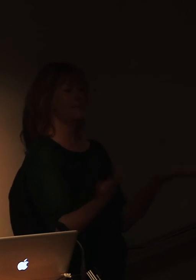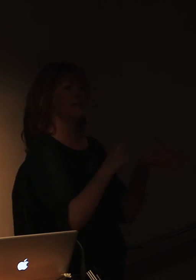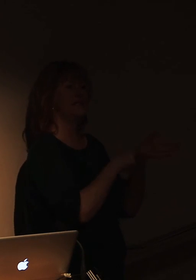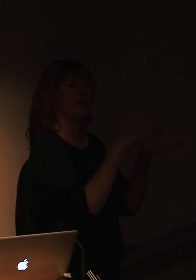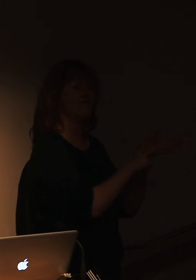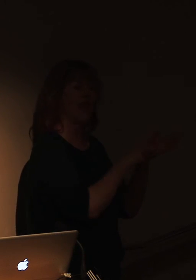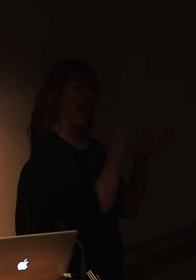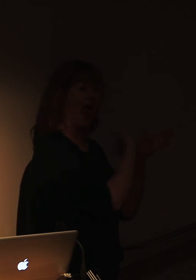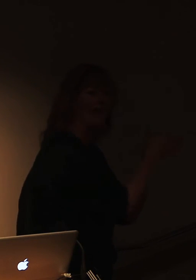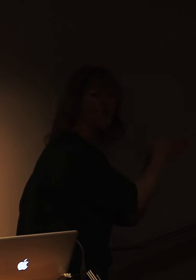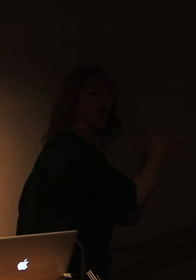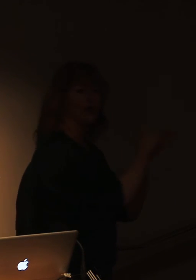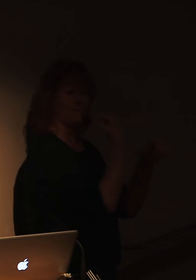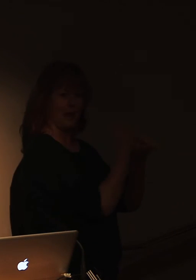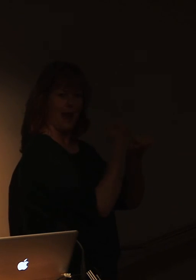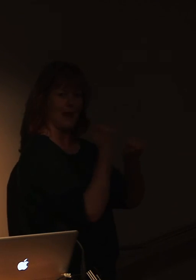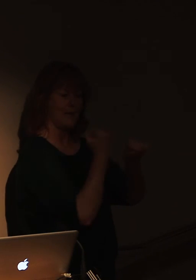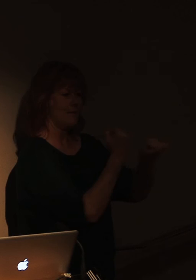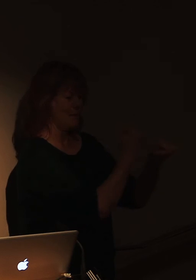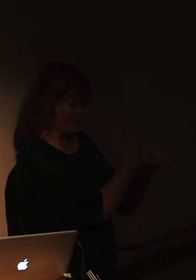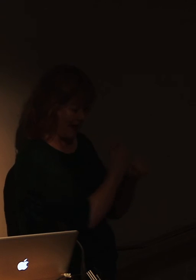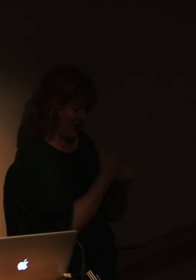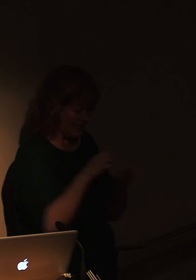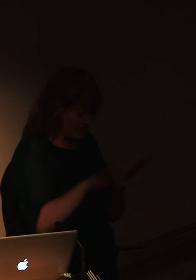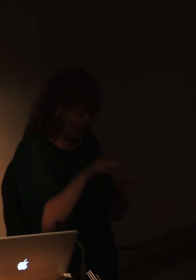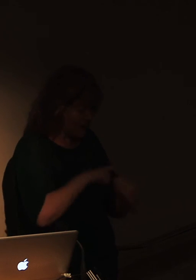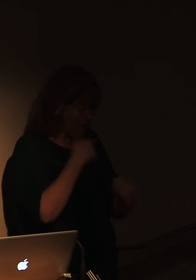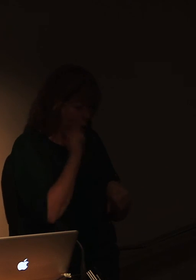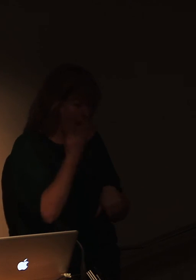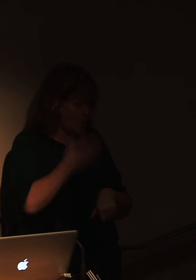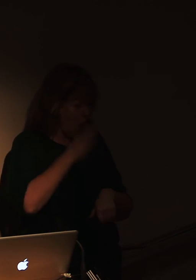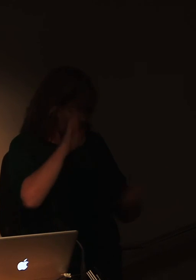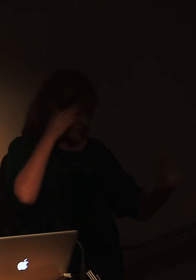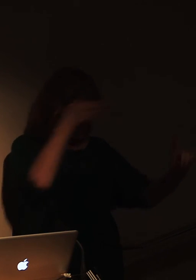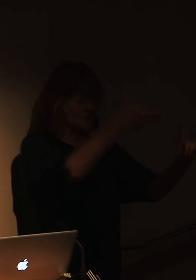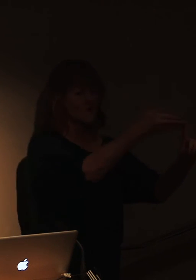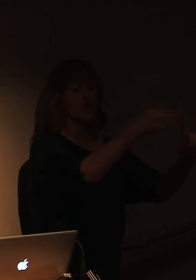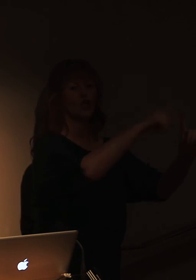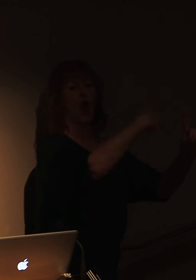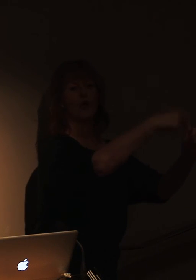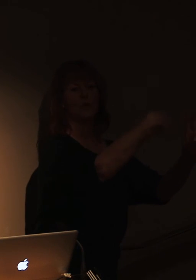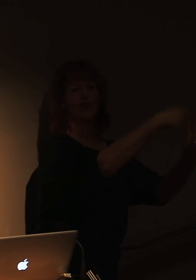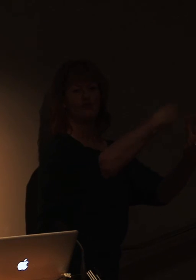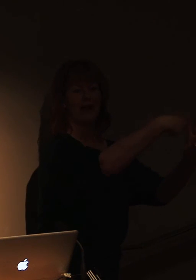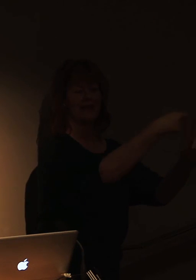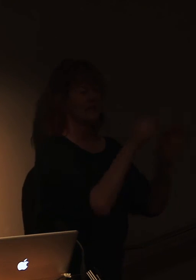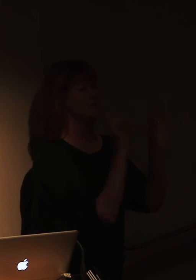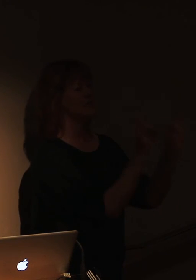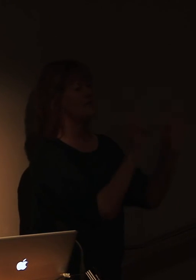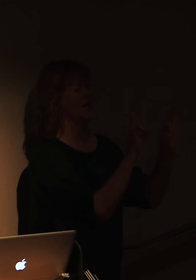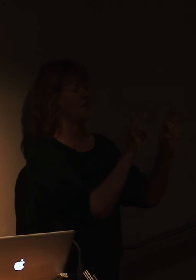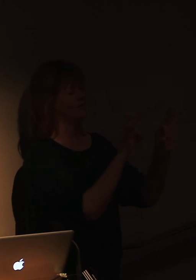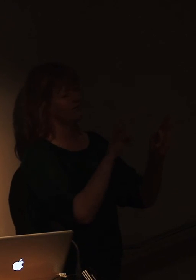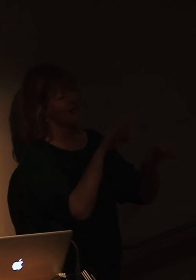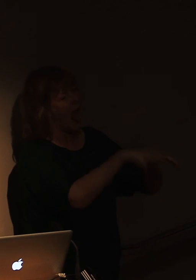And all that time, all I really wanted to be doing was making documentaries and particularly animal or wildlife based